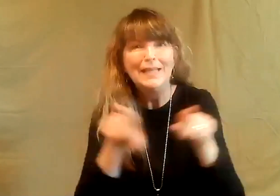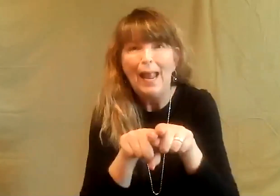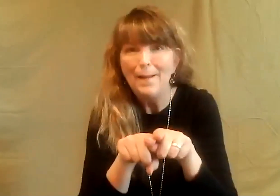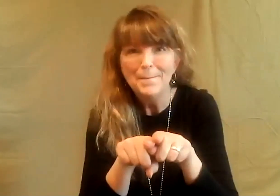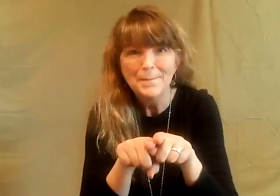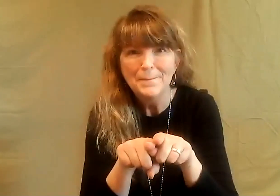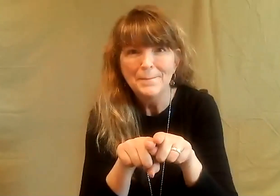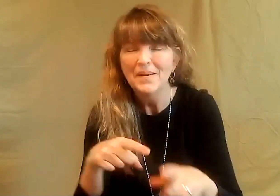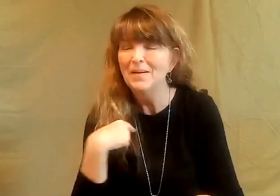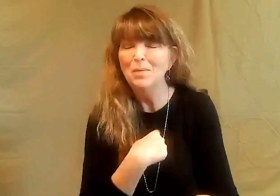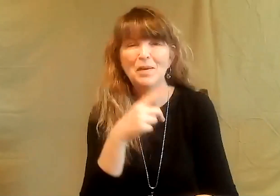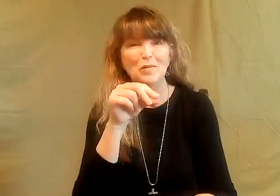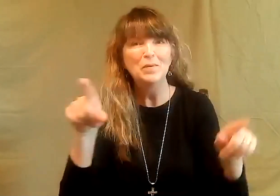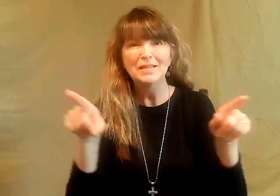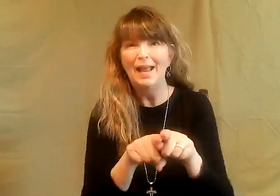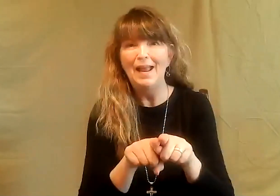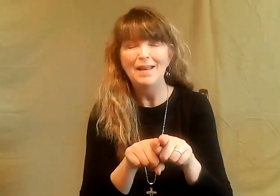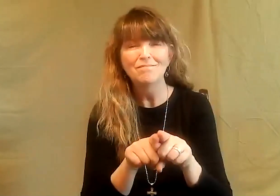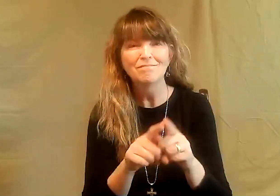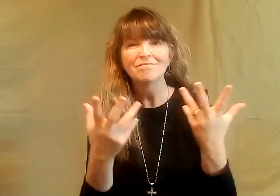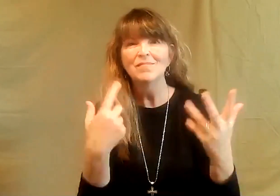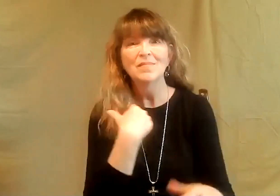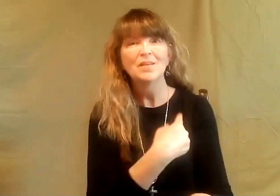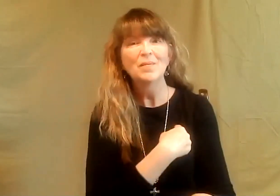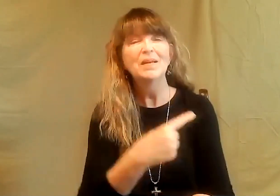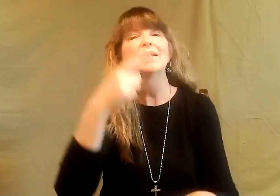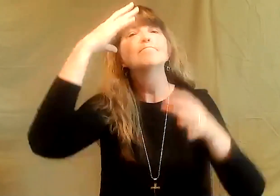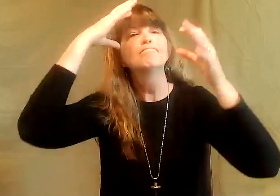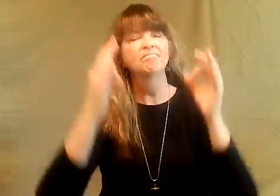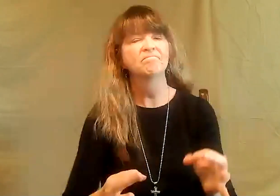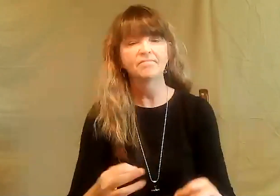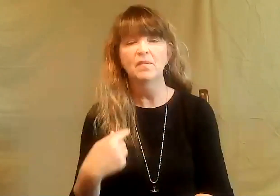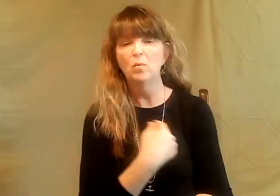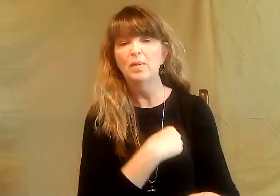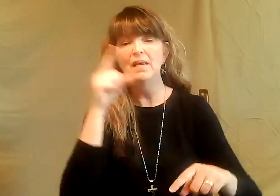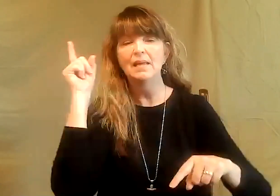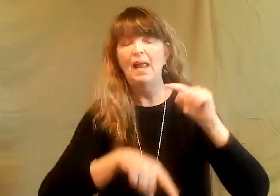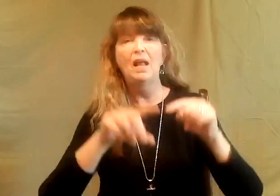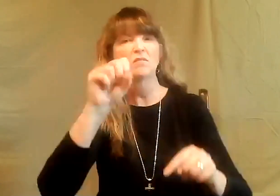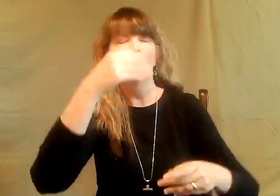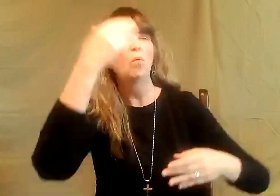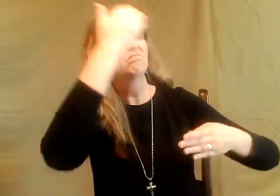So, you know, we do the same thing. We do the exact same thing. We decide